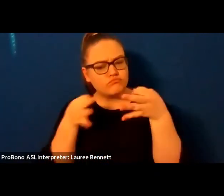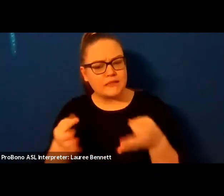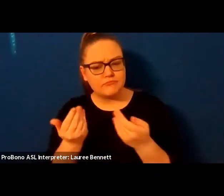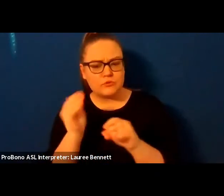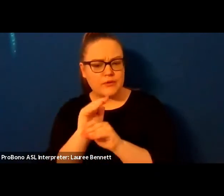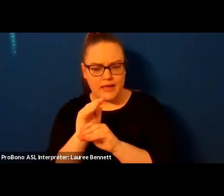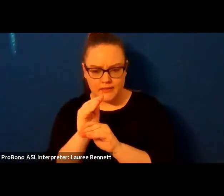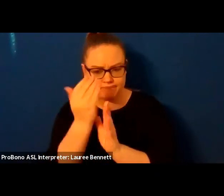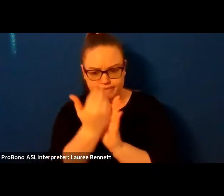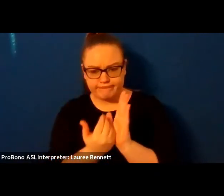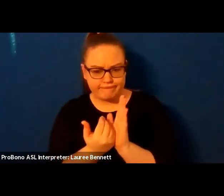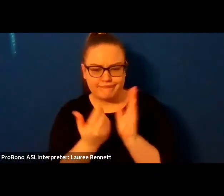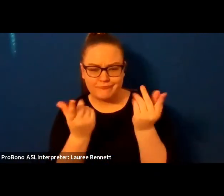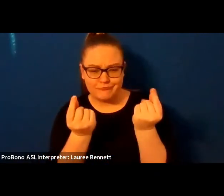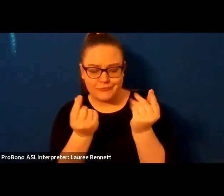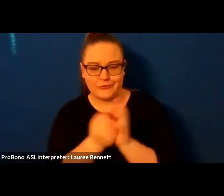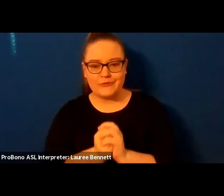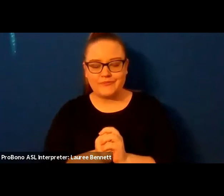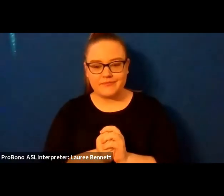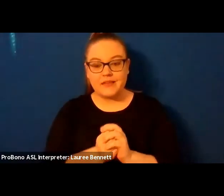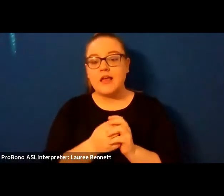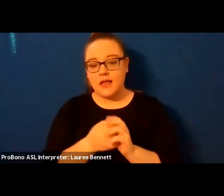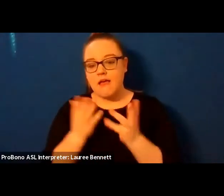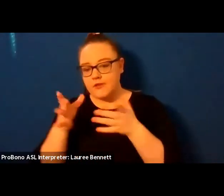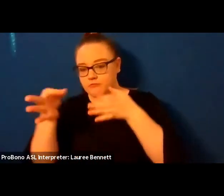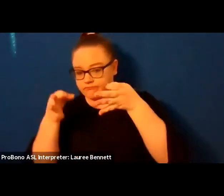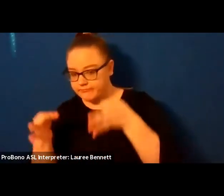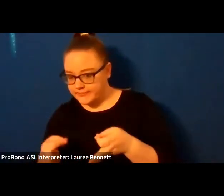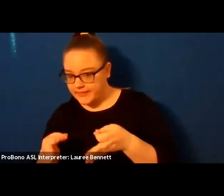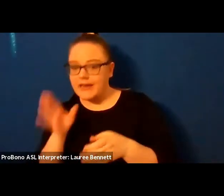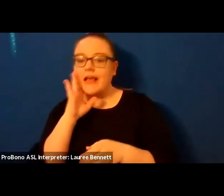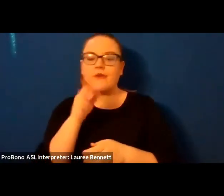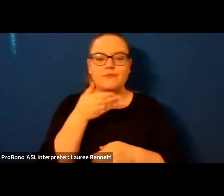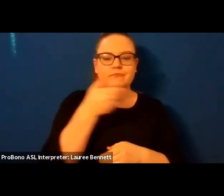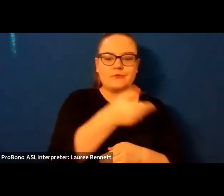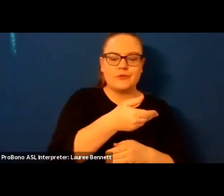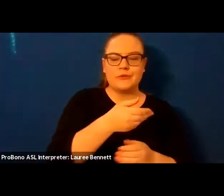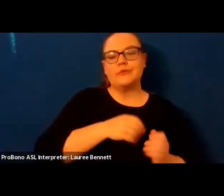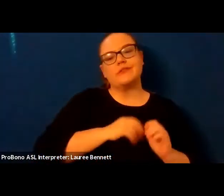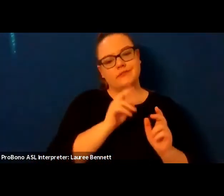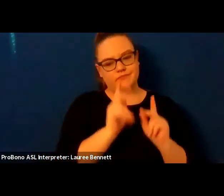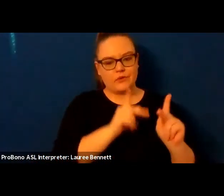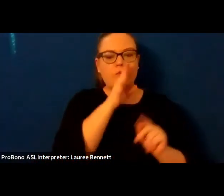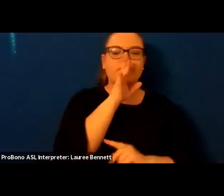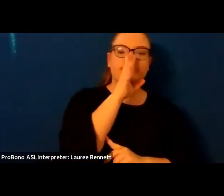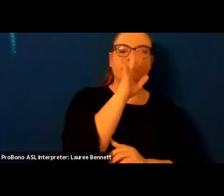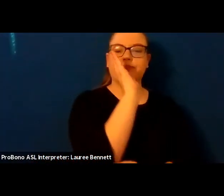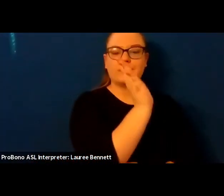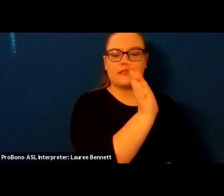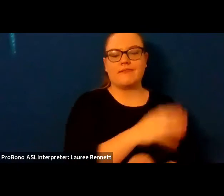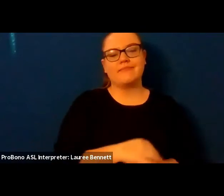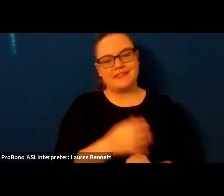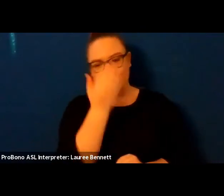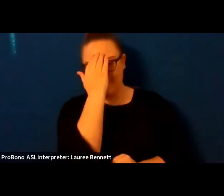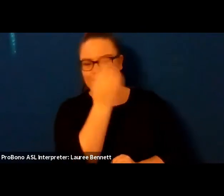to do for you and then i'm going to introduce all of our readers and let them take over because they're really who you're here to see